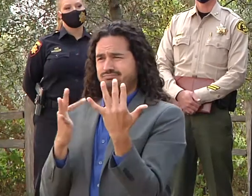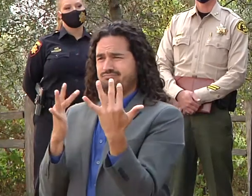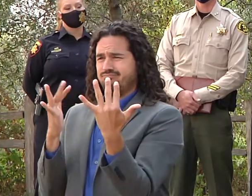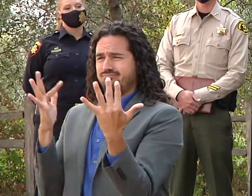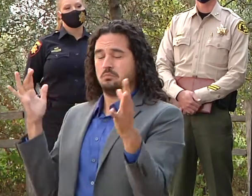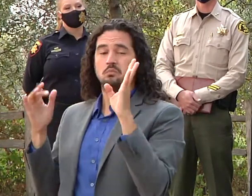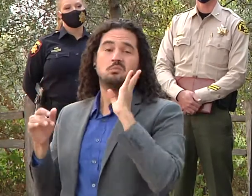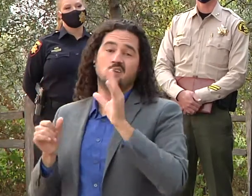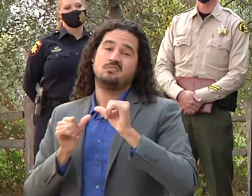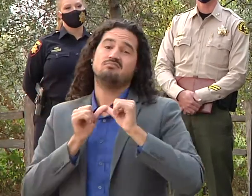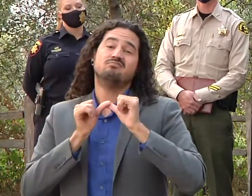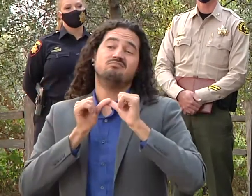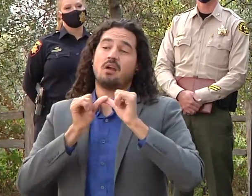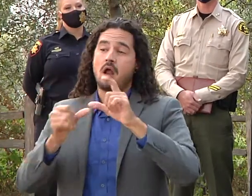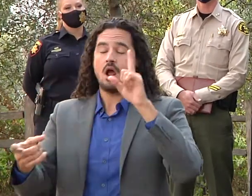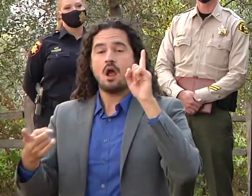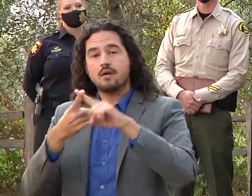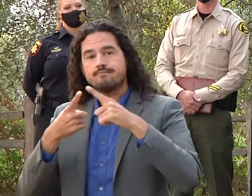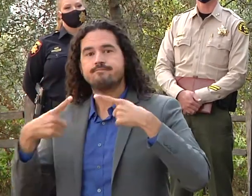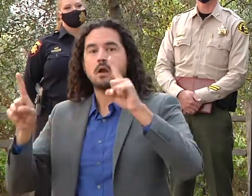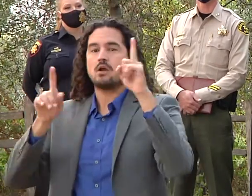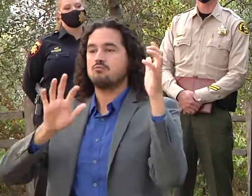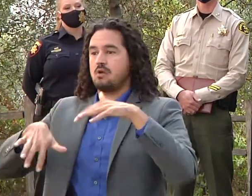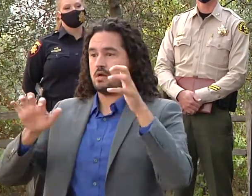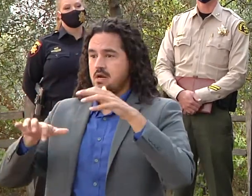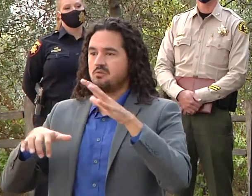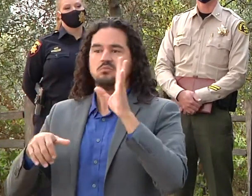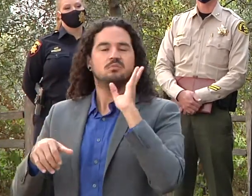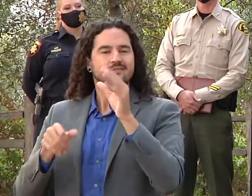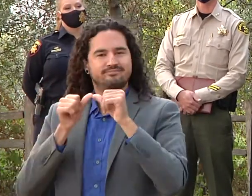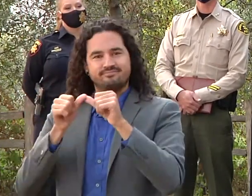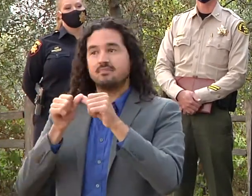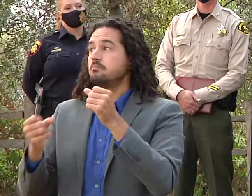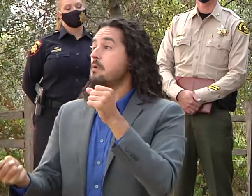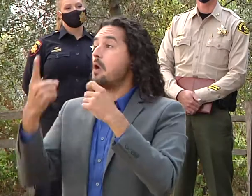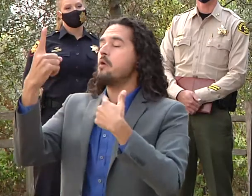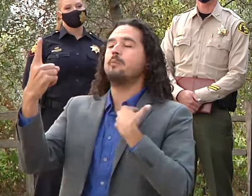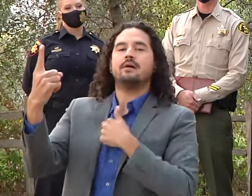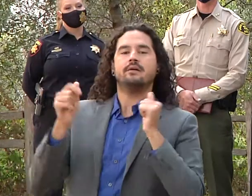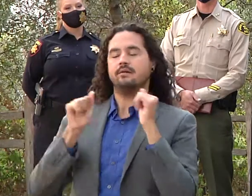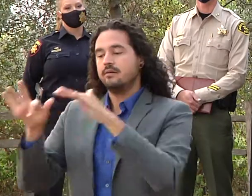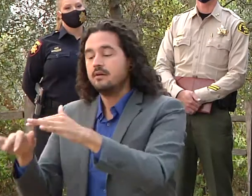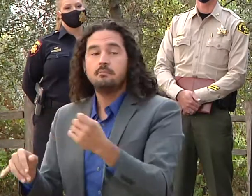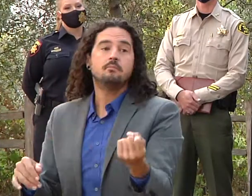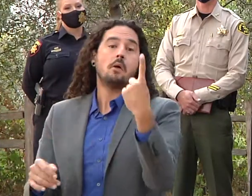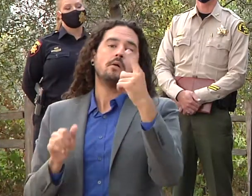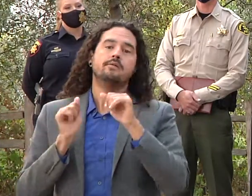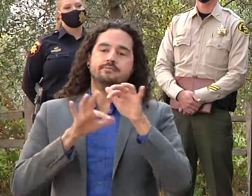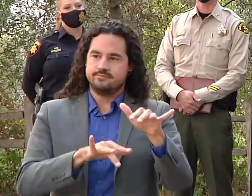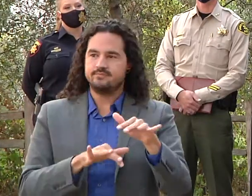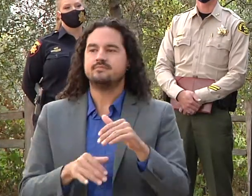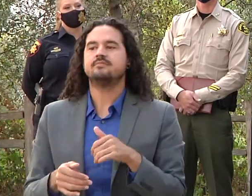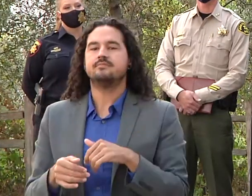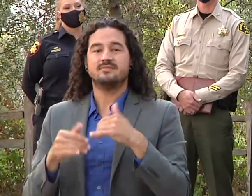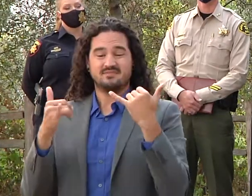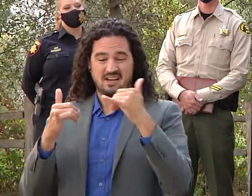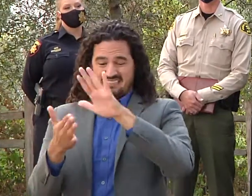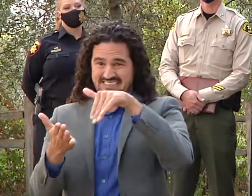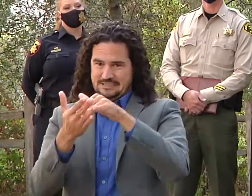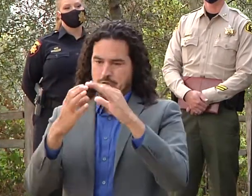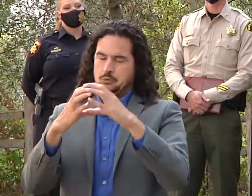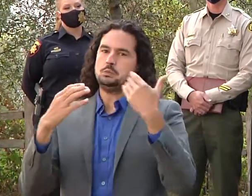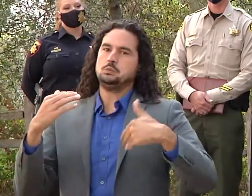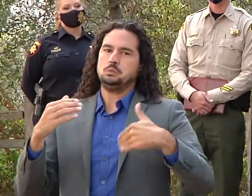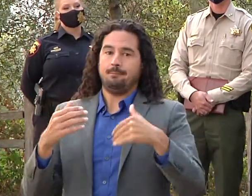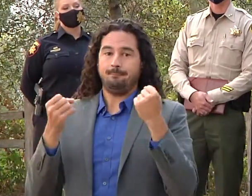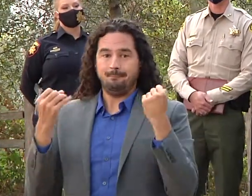doing this chasing smokes throughout the interior as well as a perimeter so um chief c alluded to we have some weather coming in